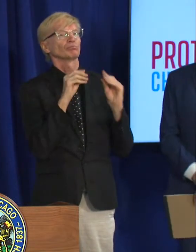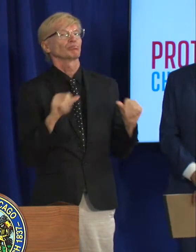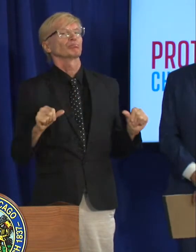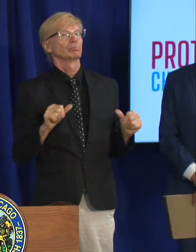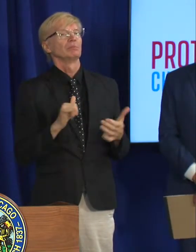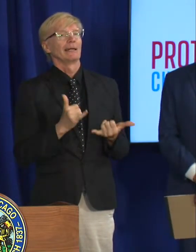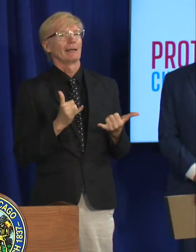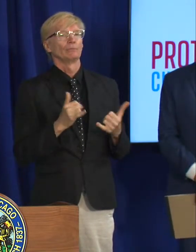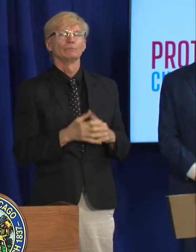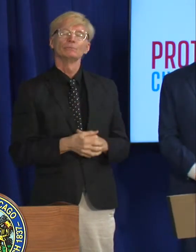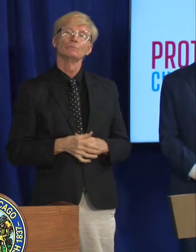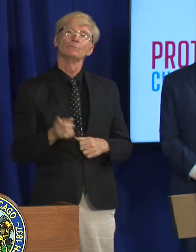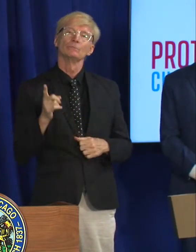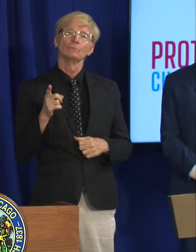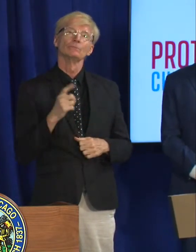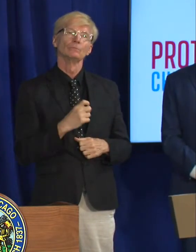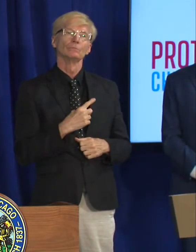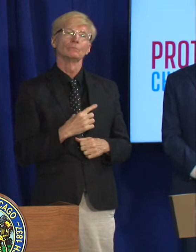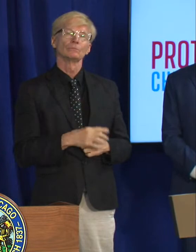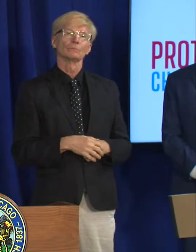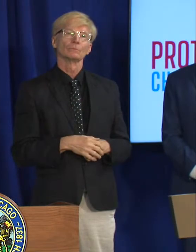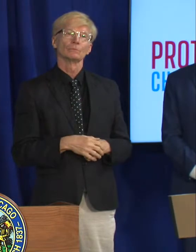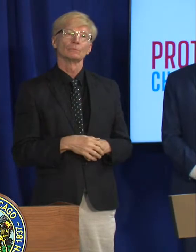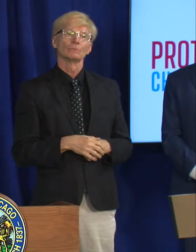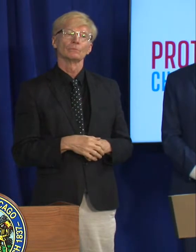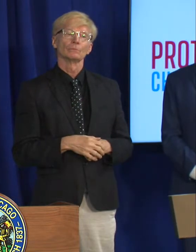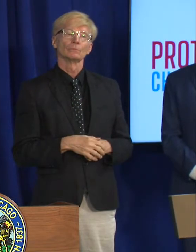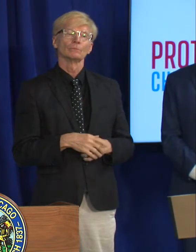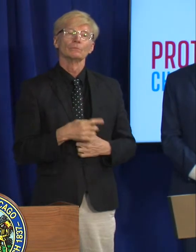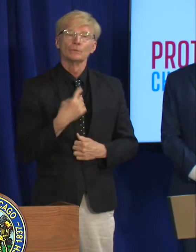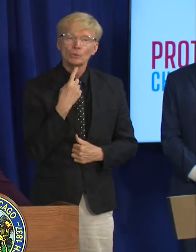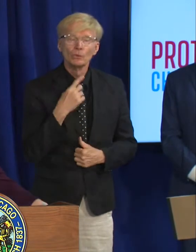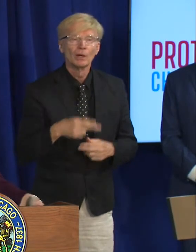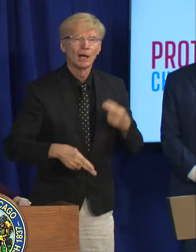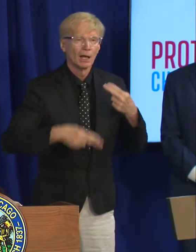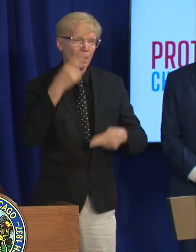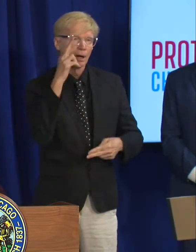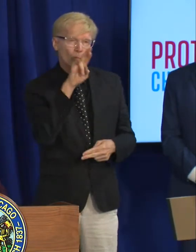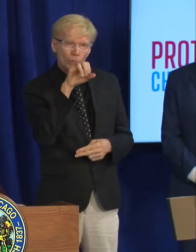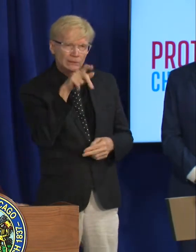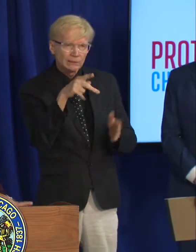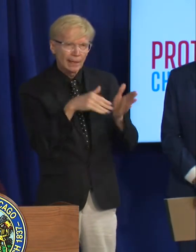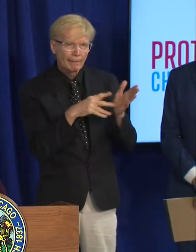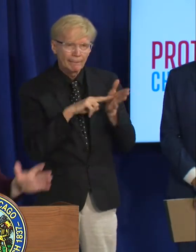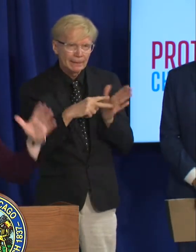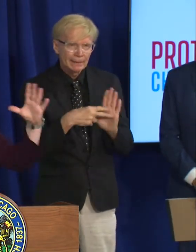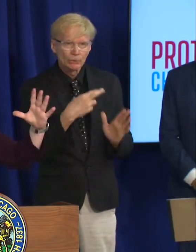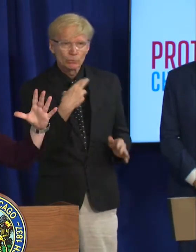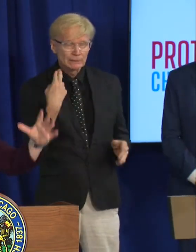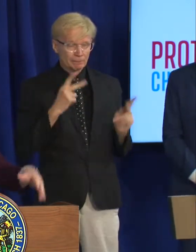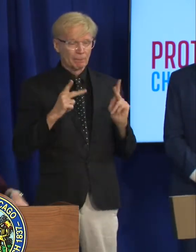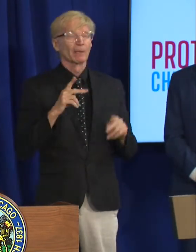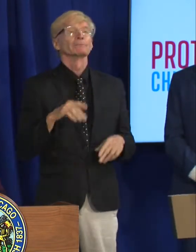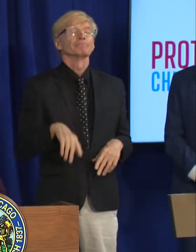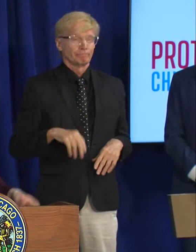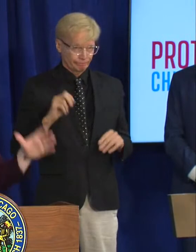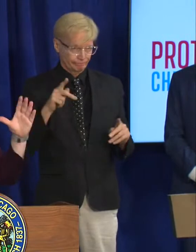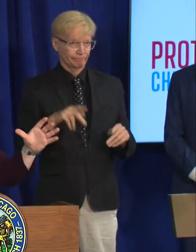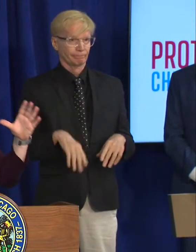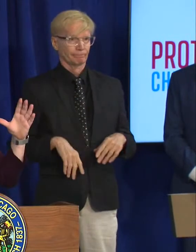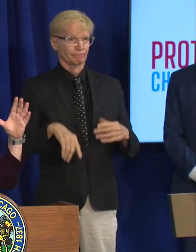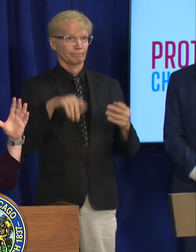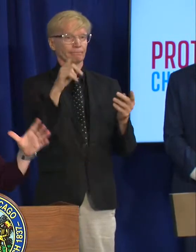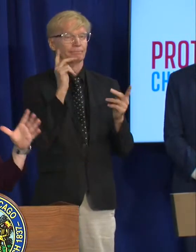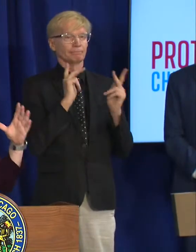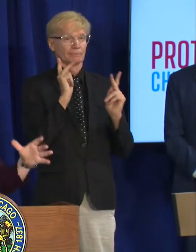this time and can you just reiterate who is in that that higher risk group yes so right now besides people who are known contacts